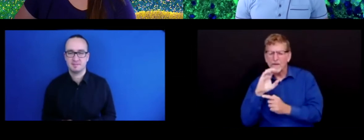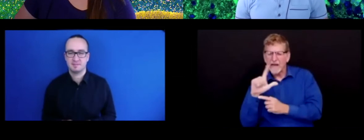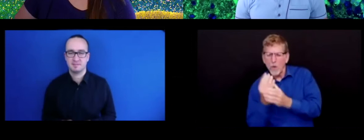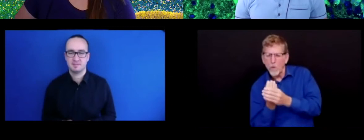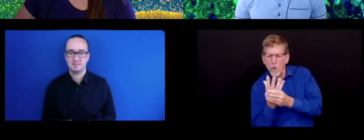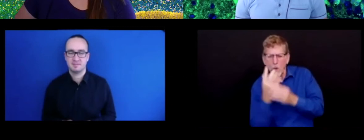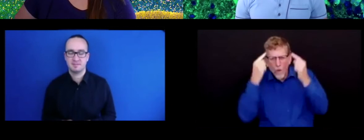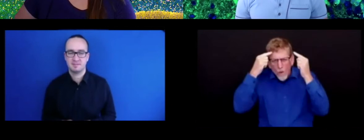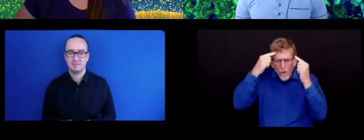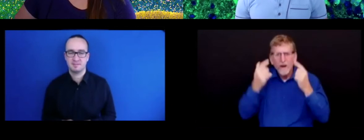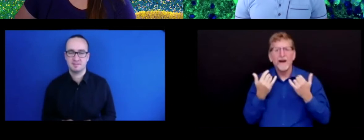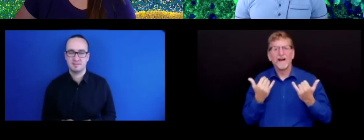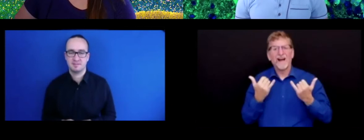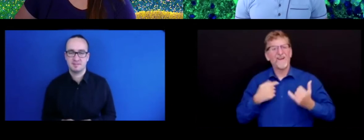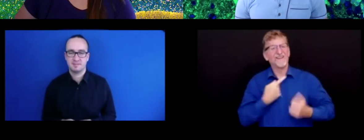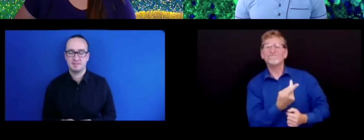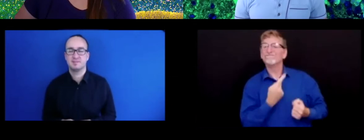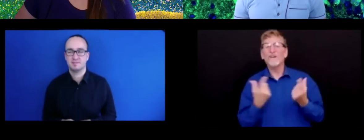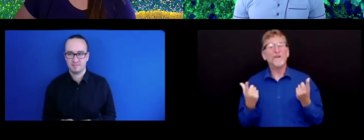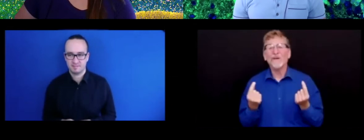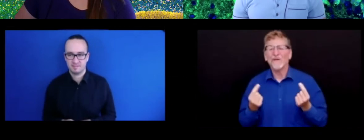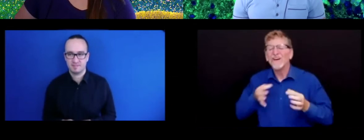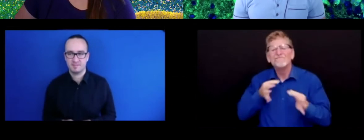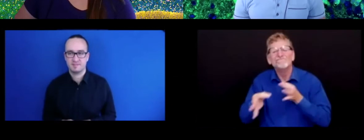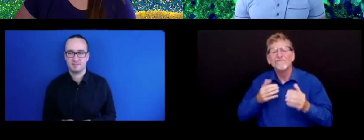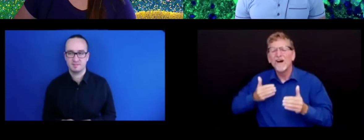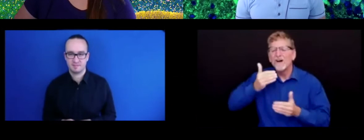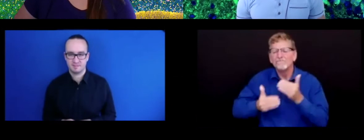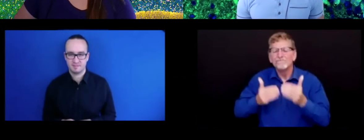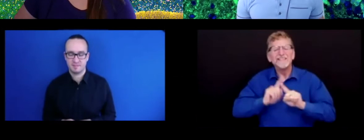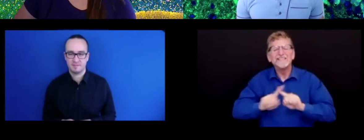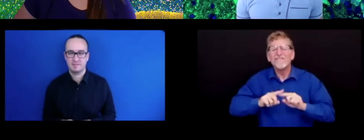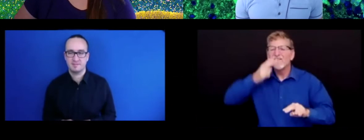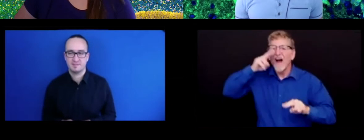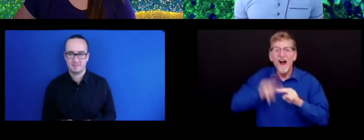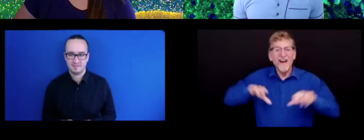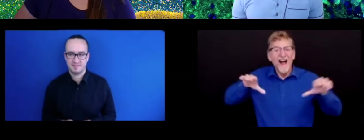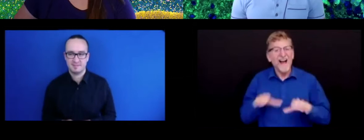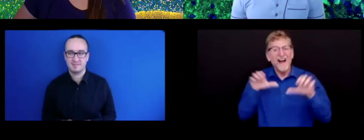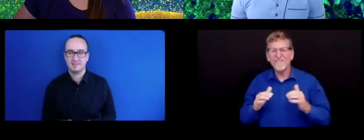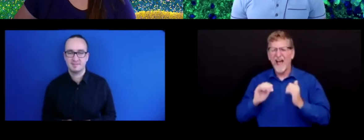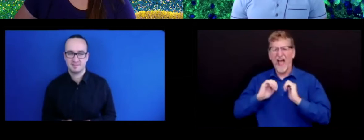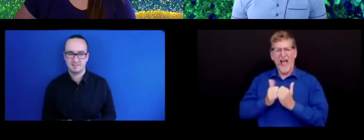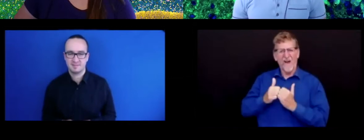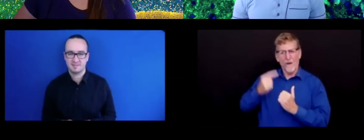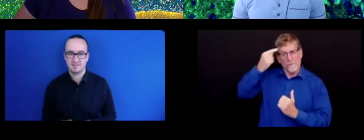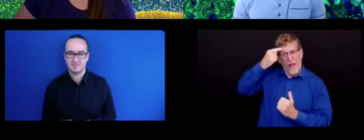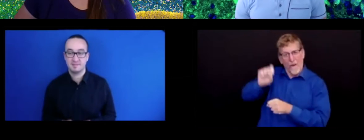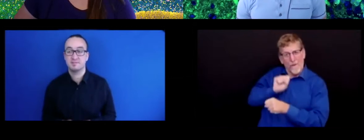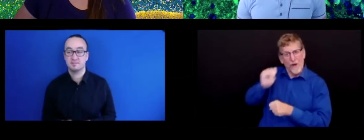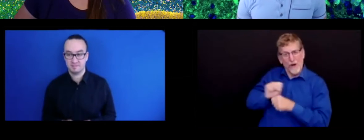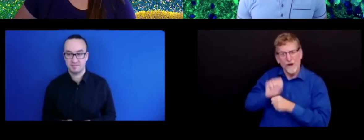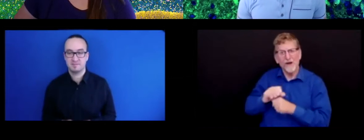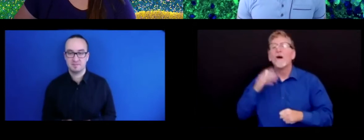I study how the brain works and how the cells grow. So today, Sarah and I are going to be walking you all through an activity